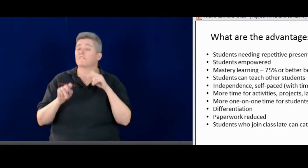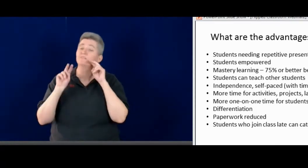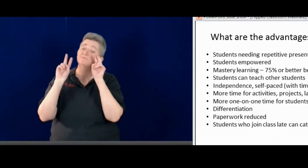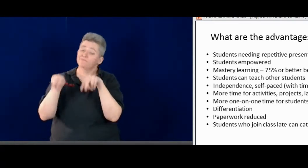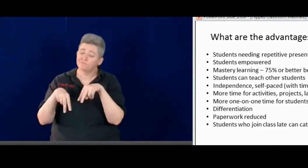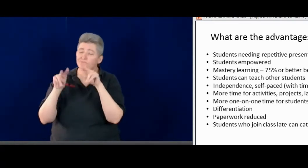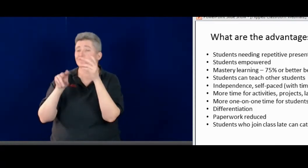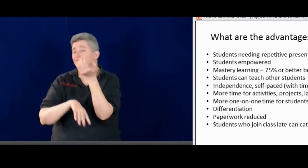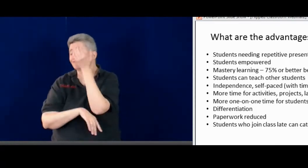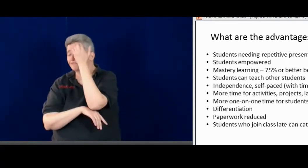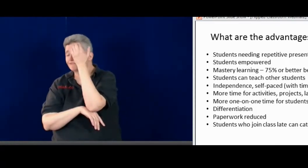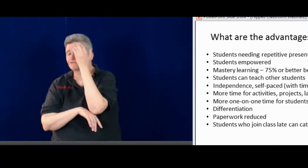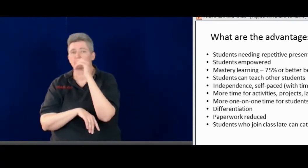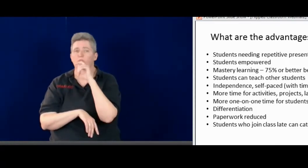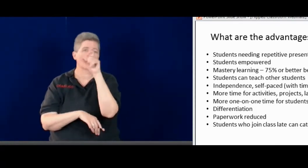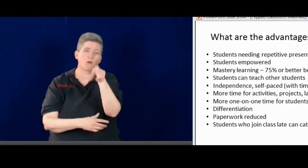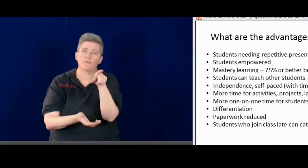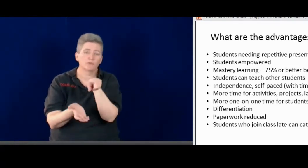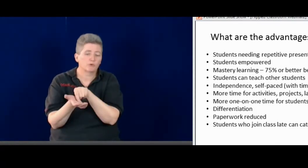just for a little bit of something.